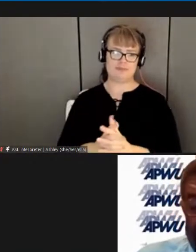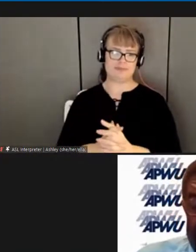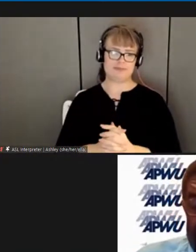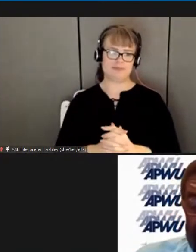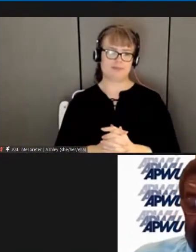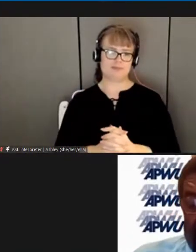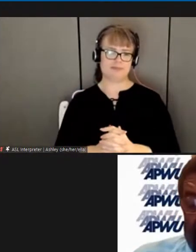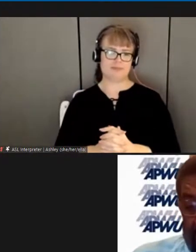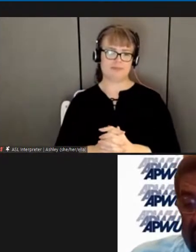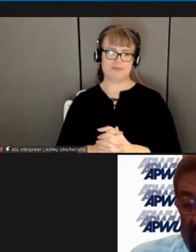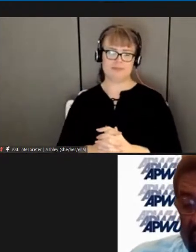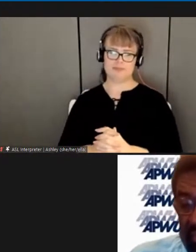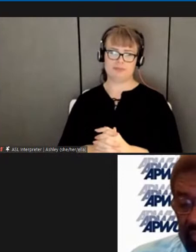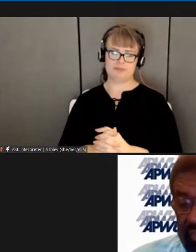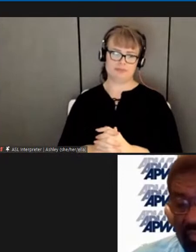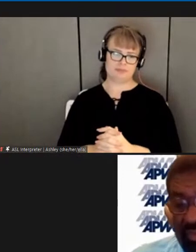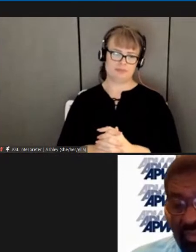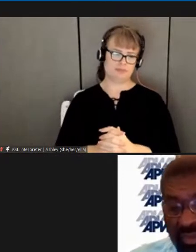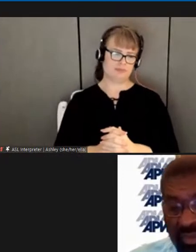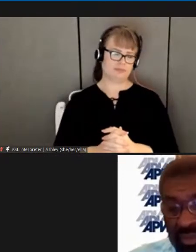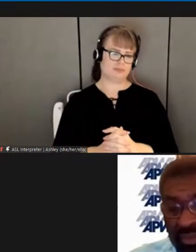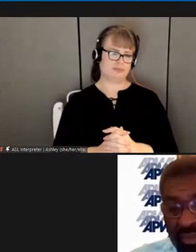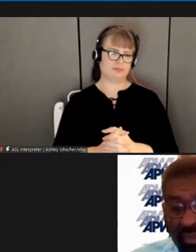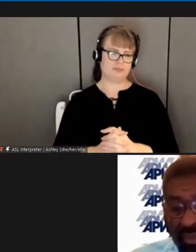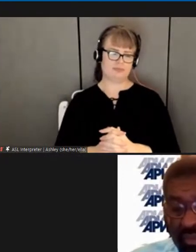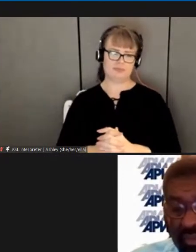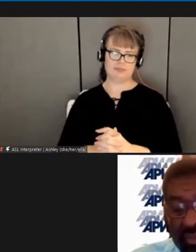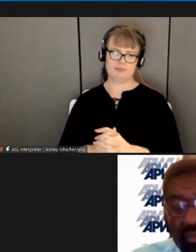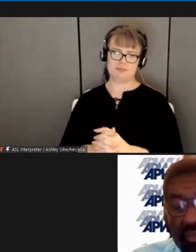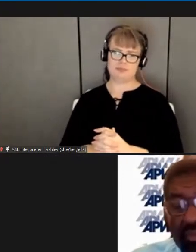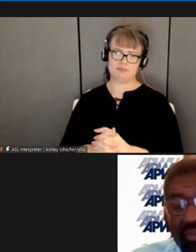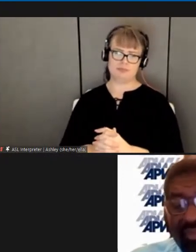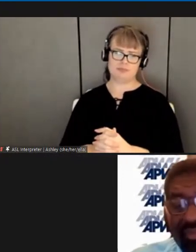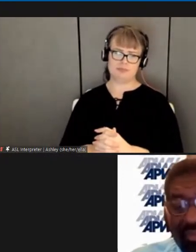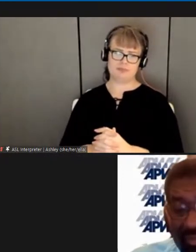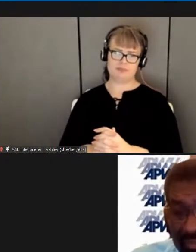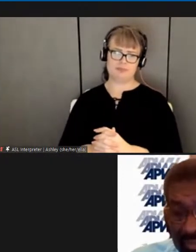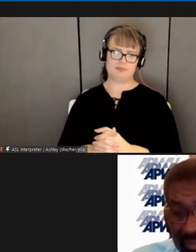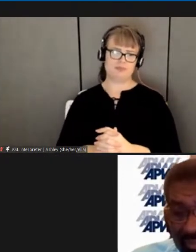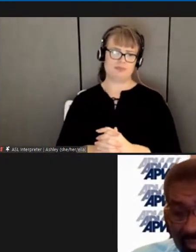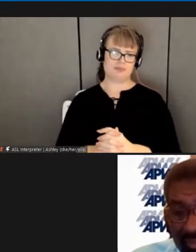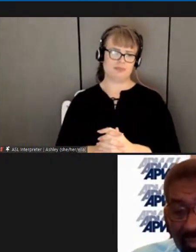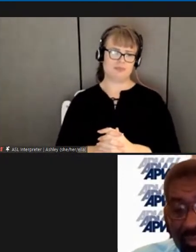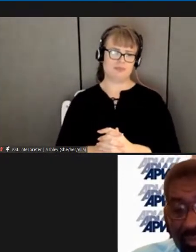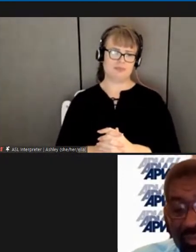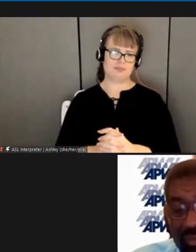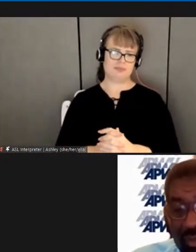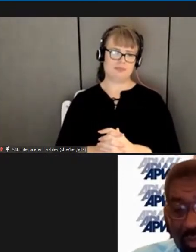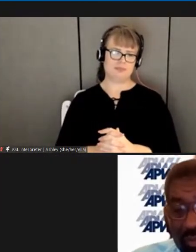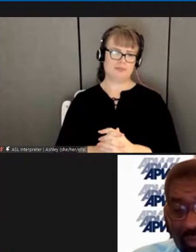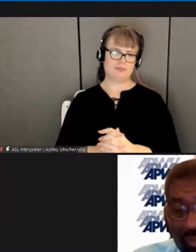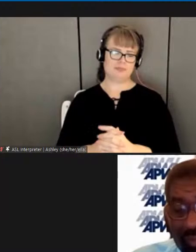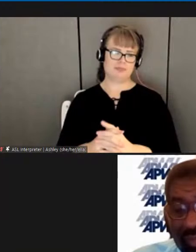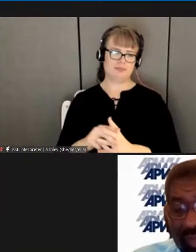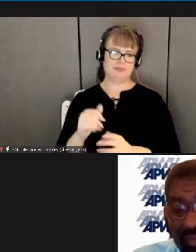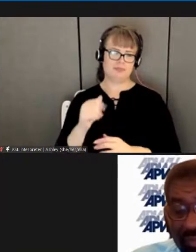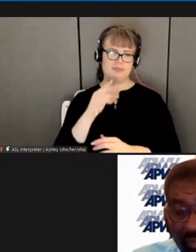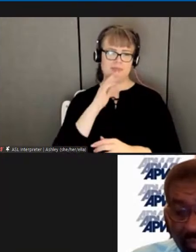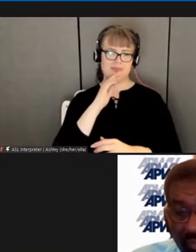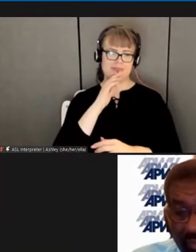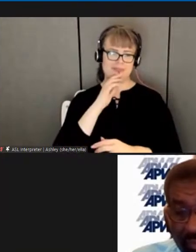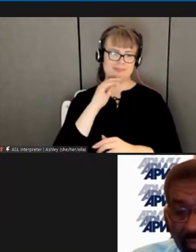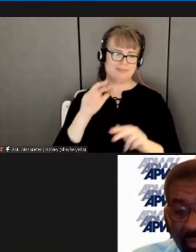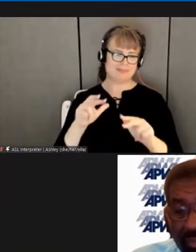The question is, they want to know if there's if they don't know if I'm tight on but they do want to know,